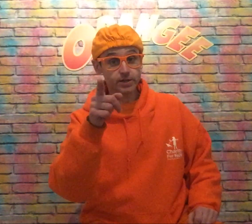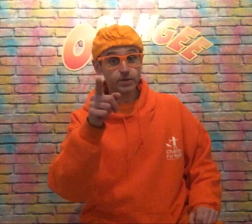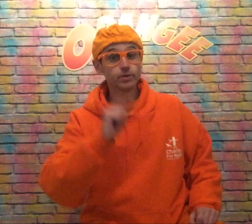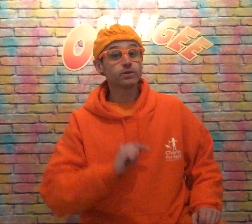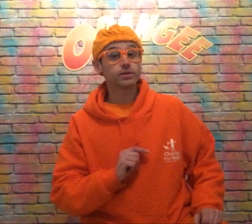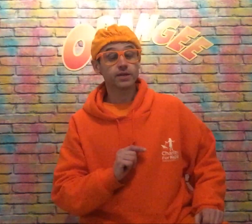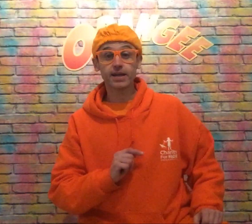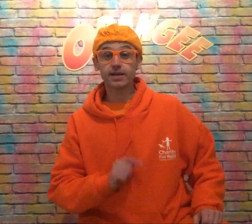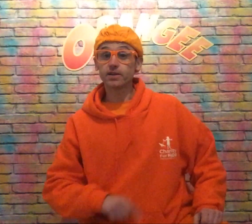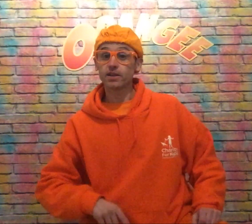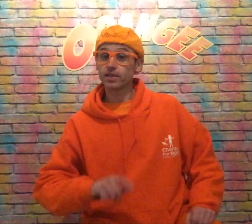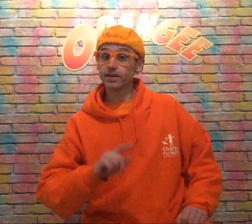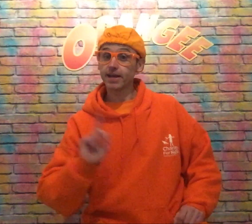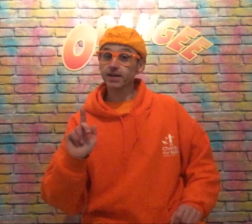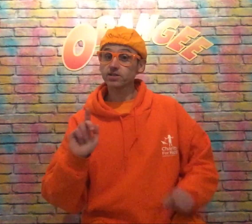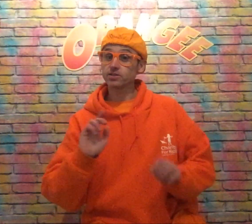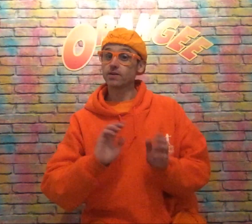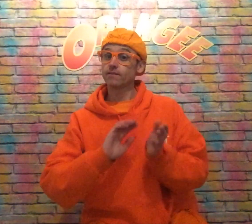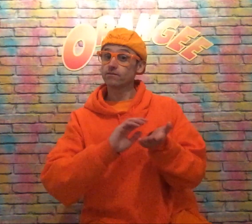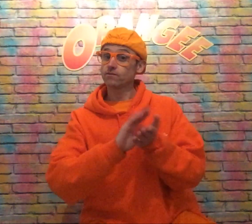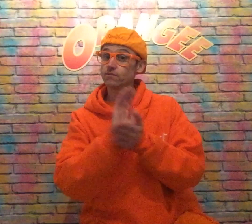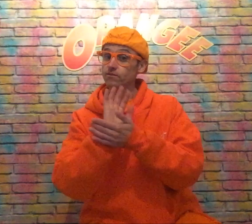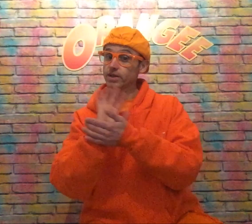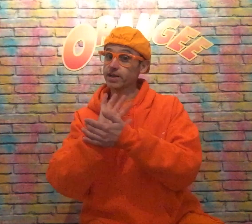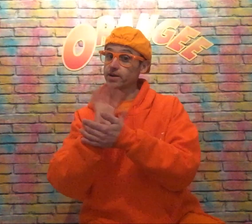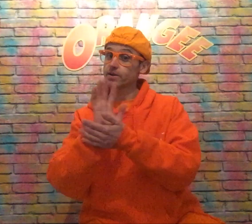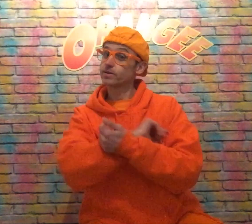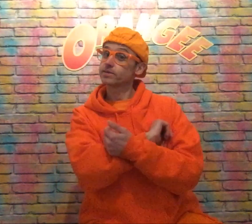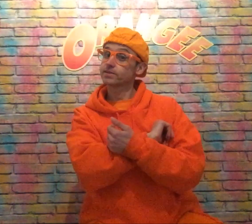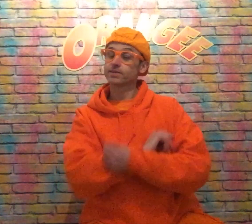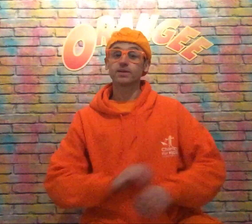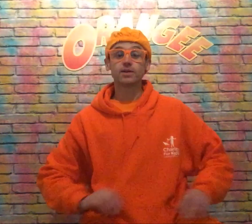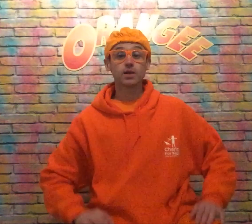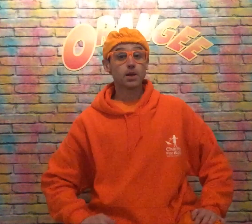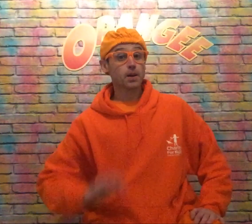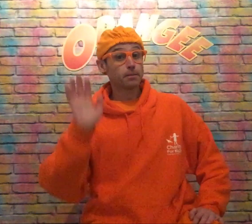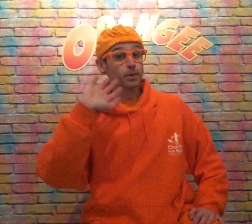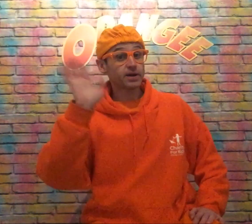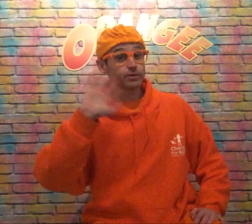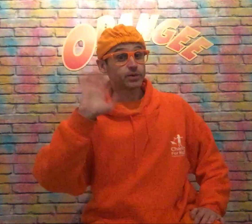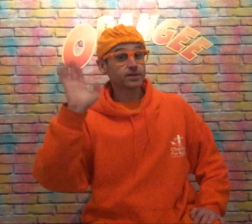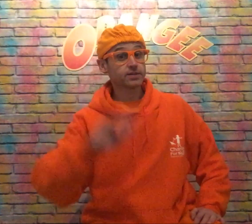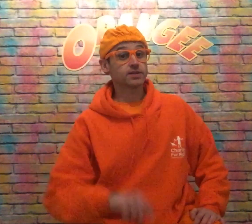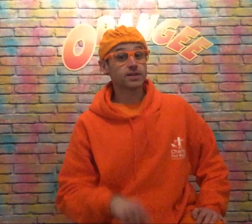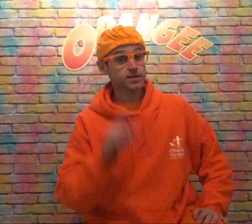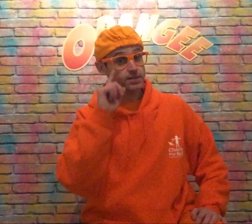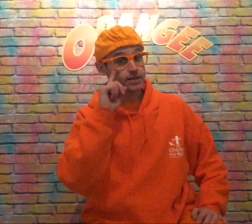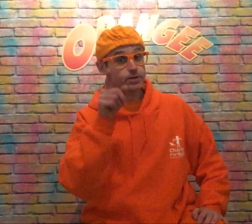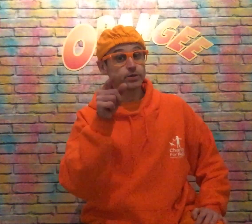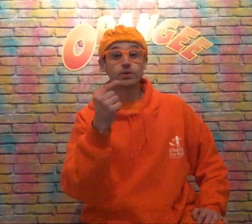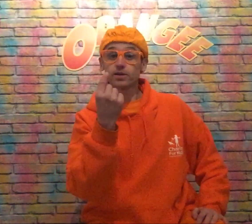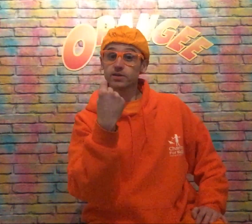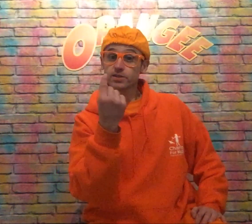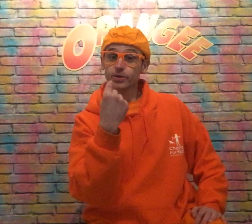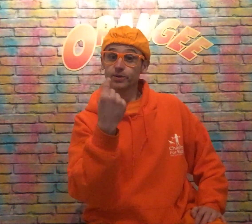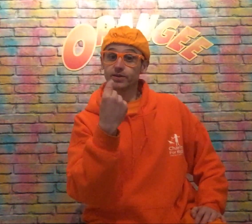you in the next video Bye everyone, see you soon